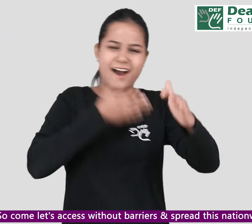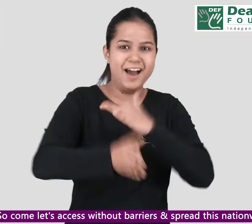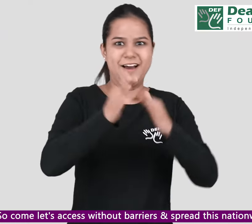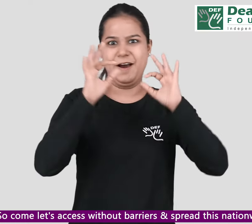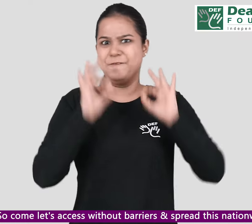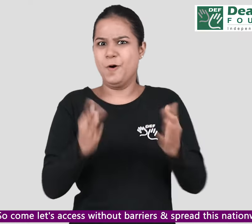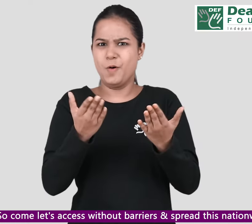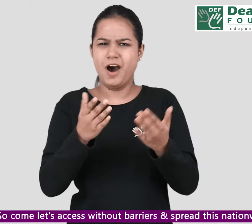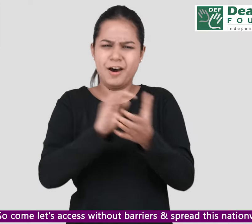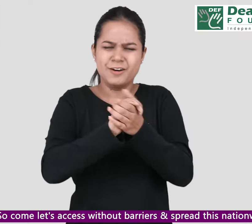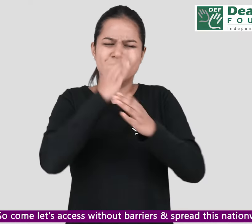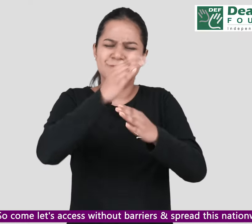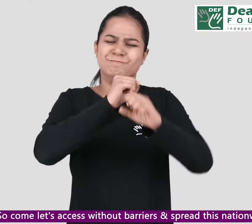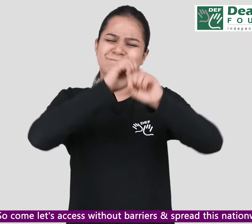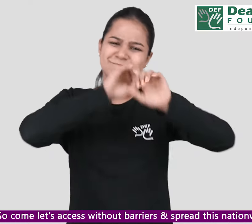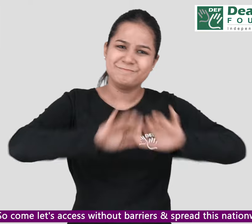For all in